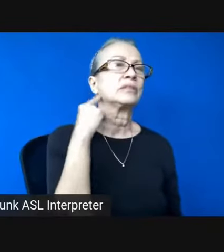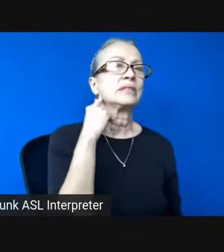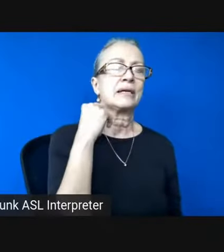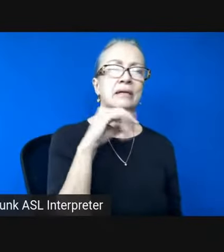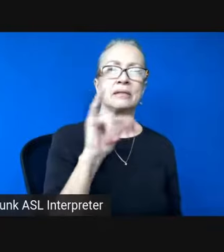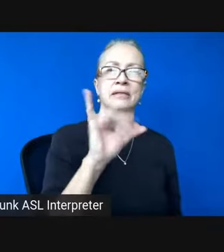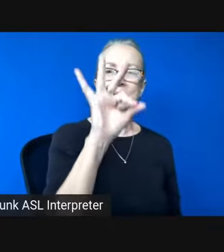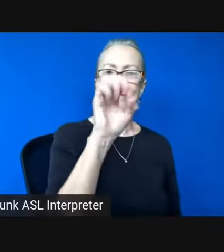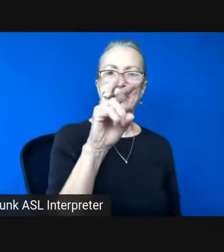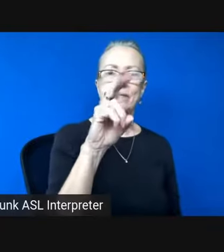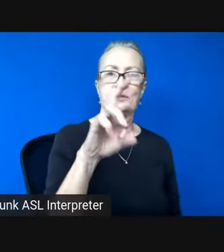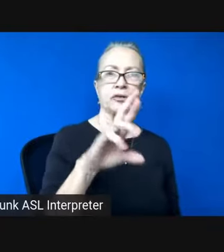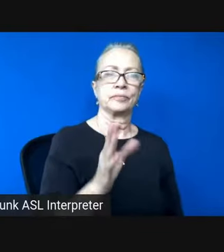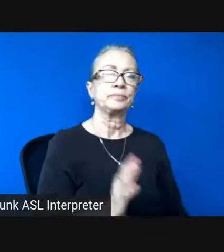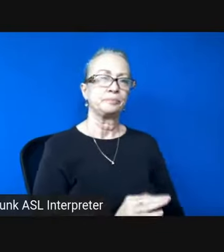Portal.